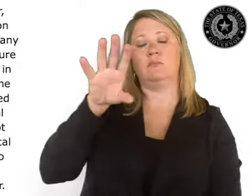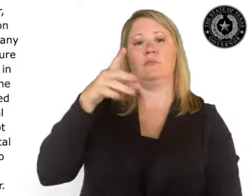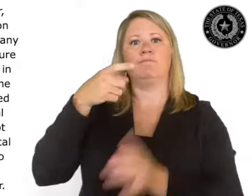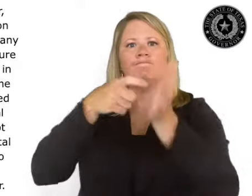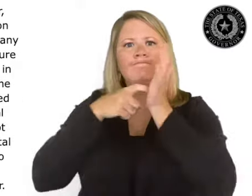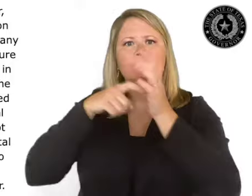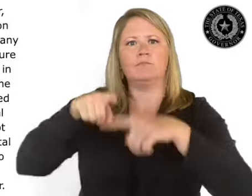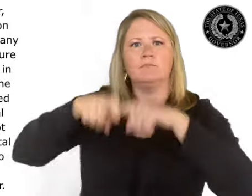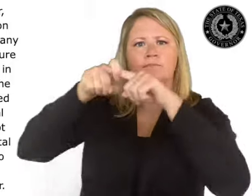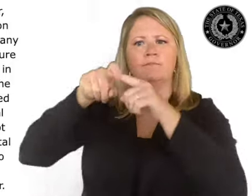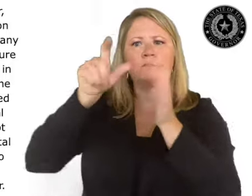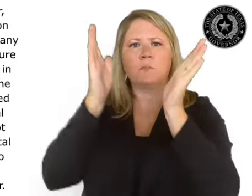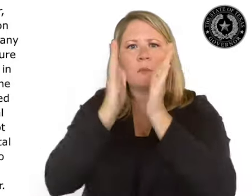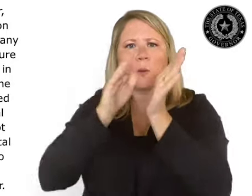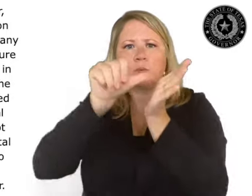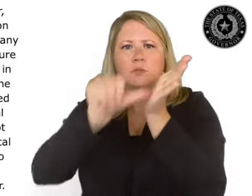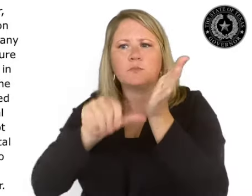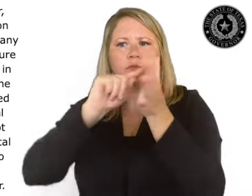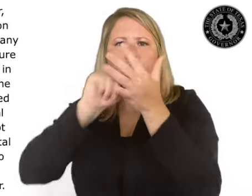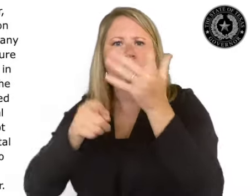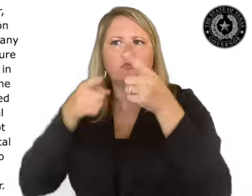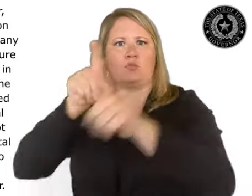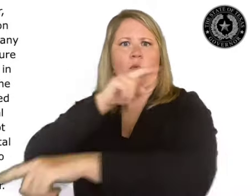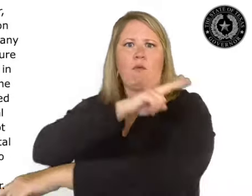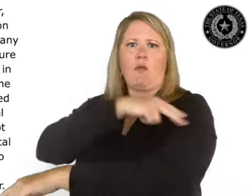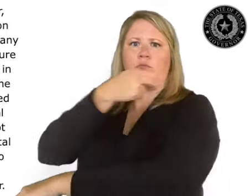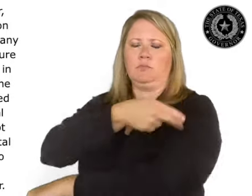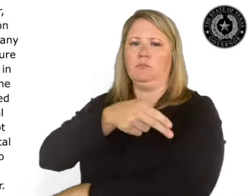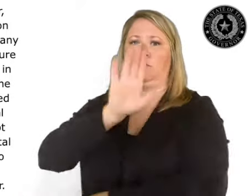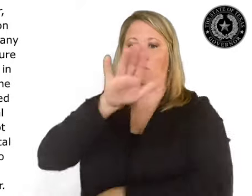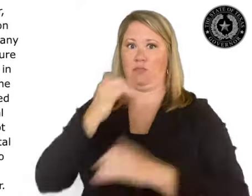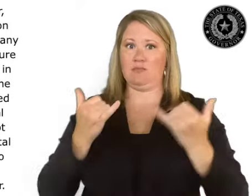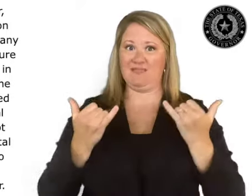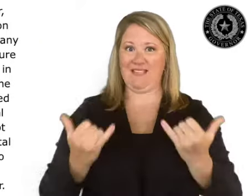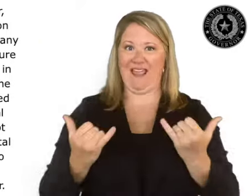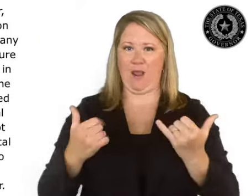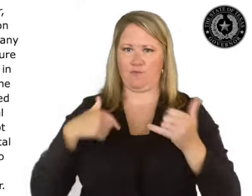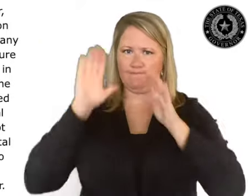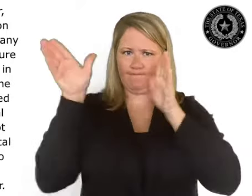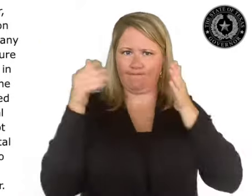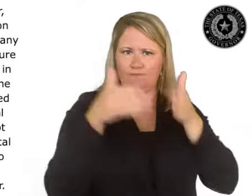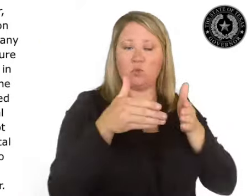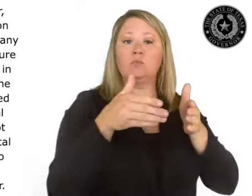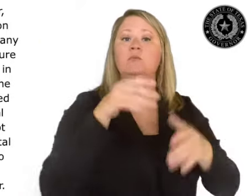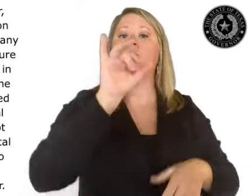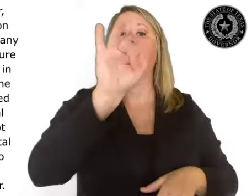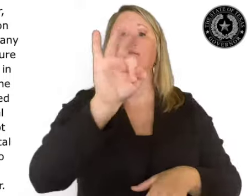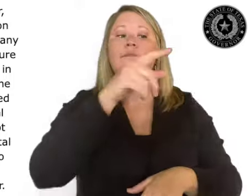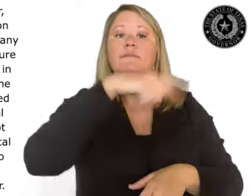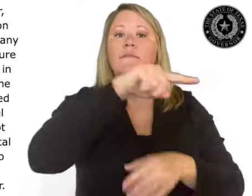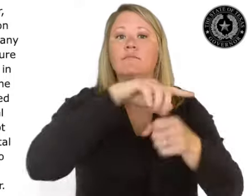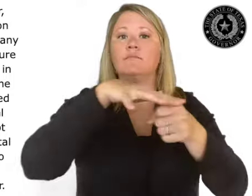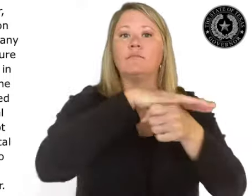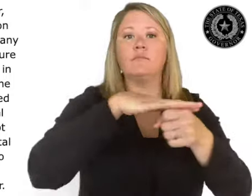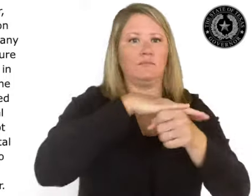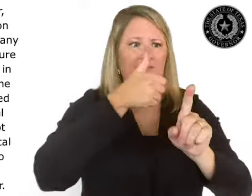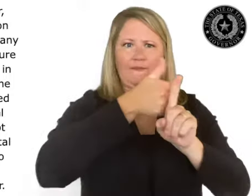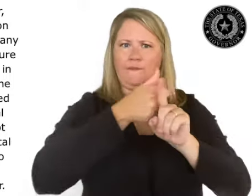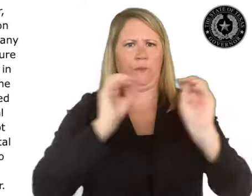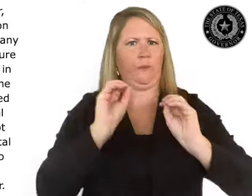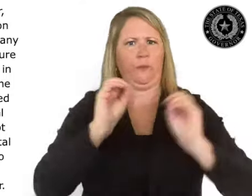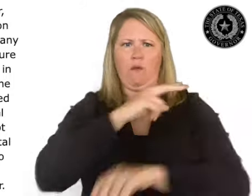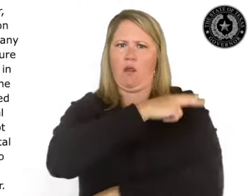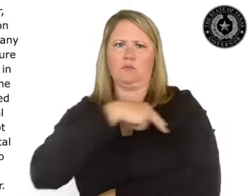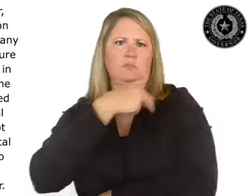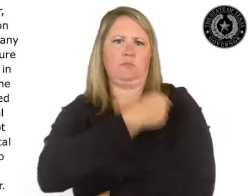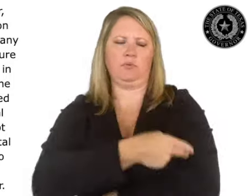Provided, however, that this prohibition shall not apply to any surgery or procedure that, if performed in accordance